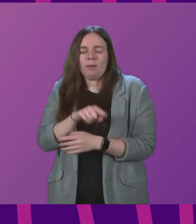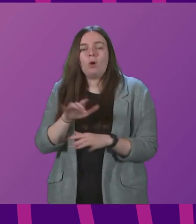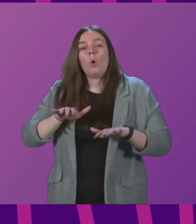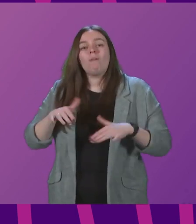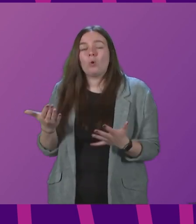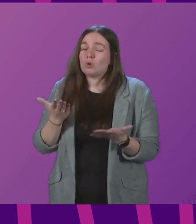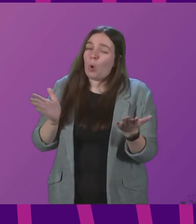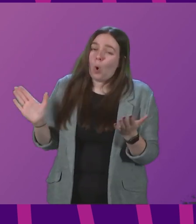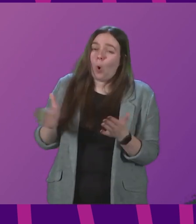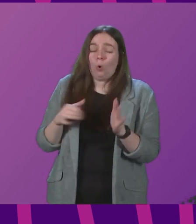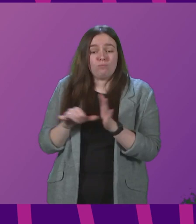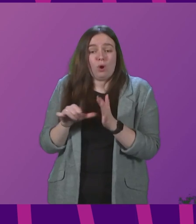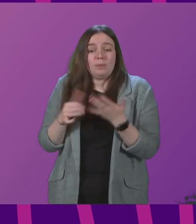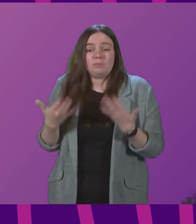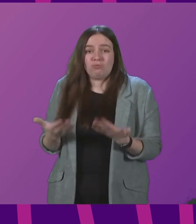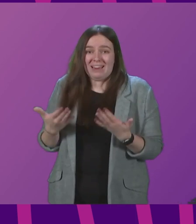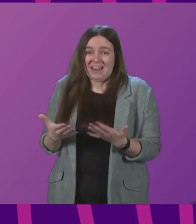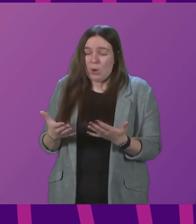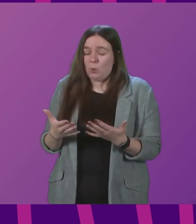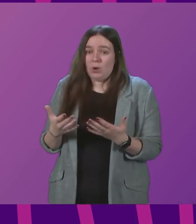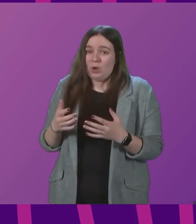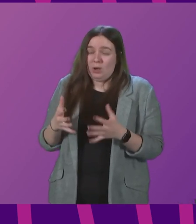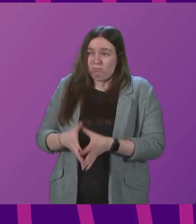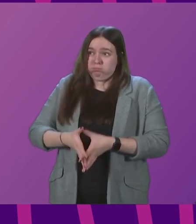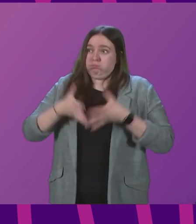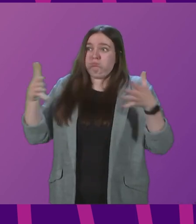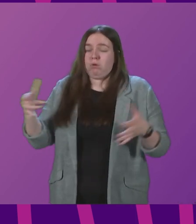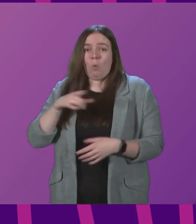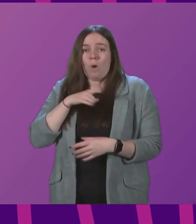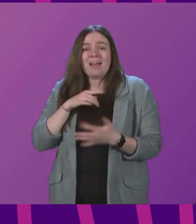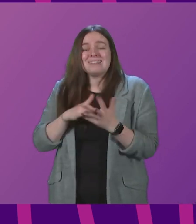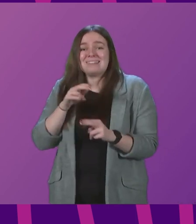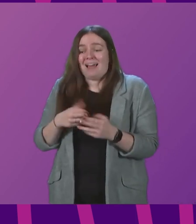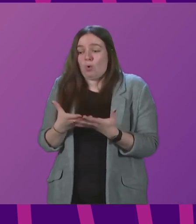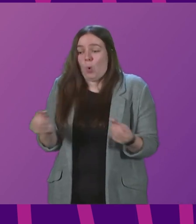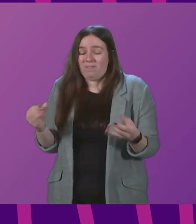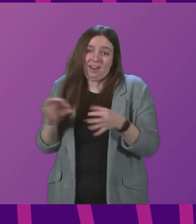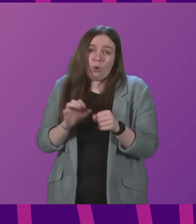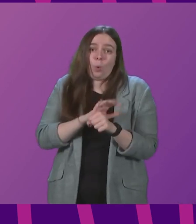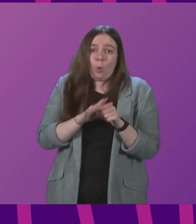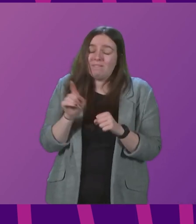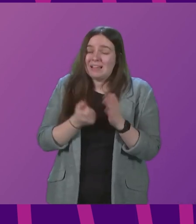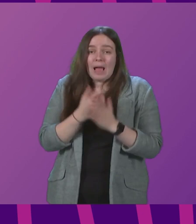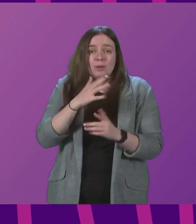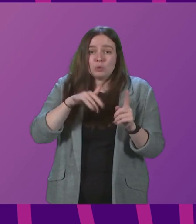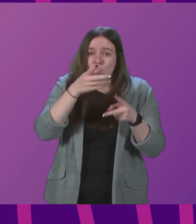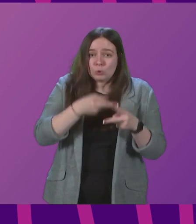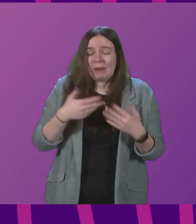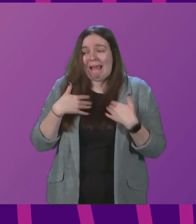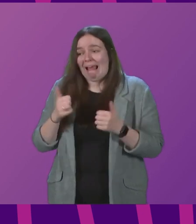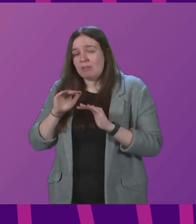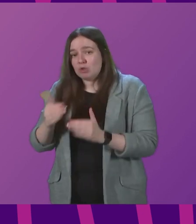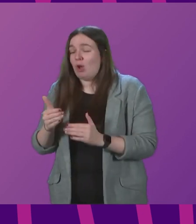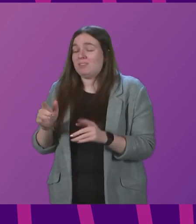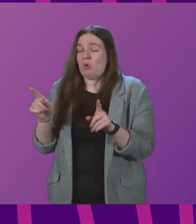course, all of these problems right now are being compounded by staff absence due to the virus. That is happening in social care, the health service and